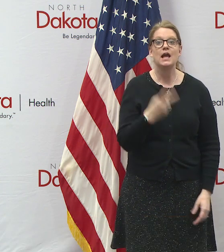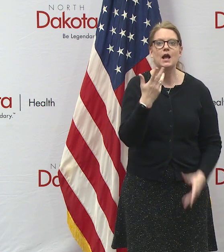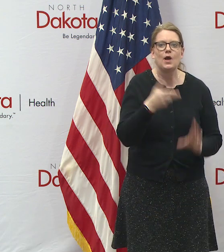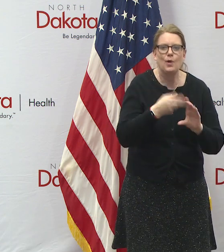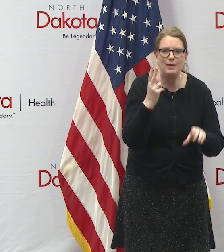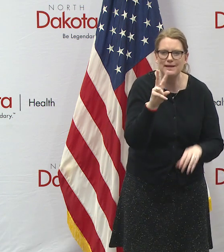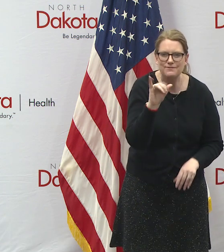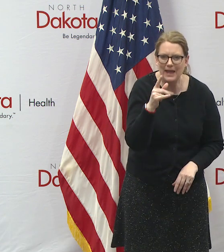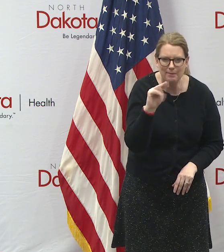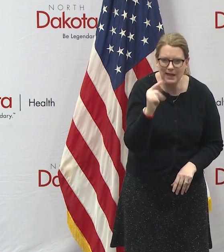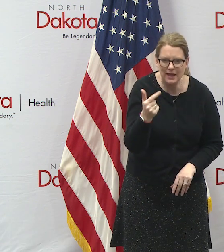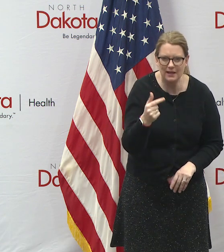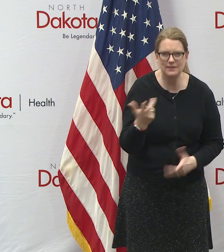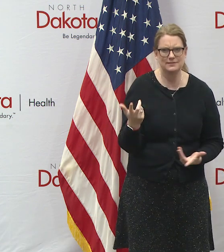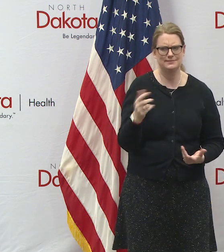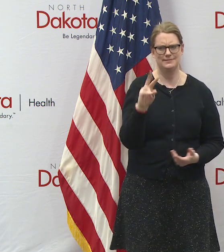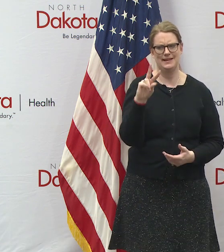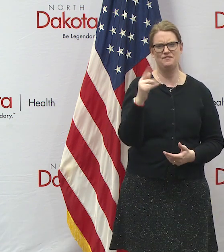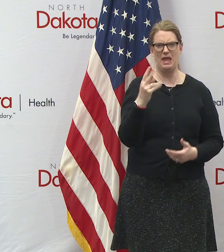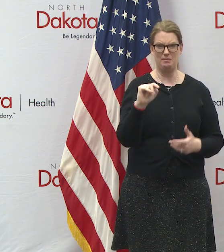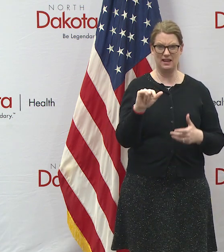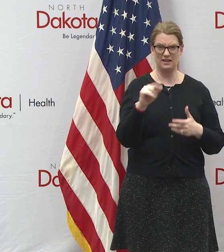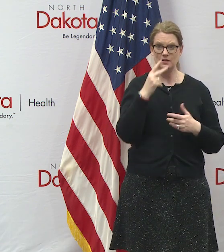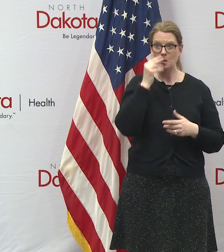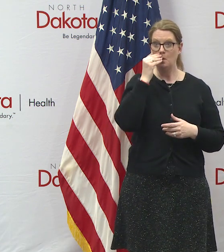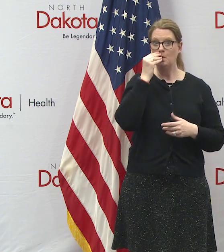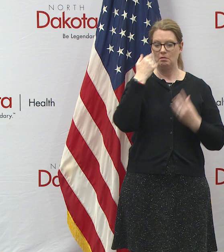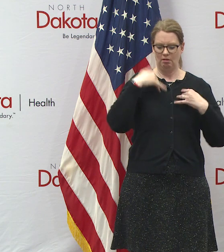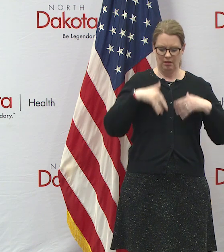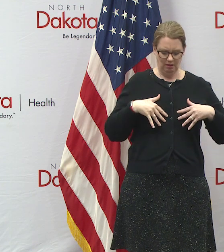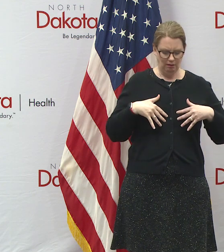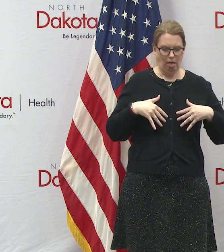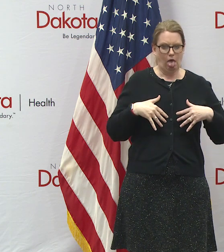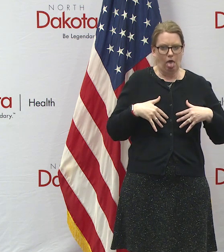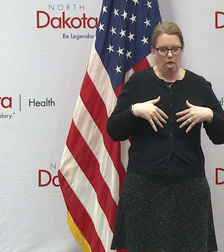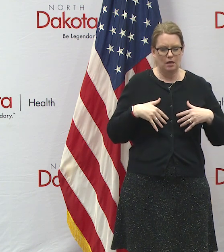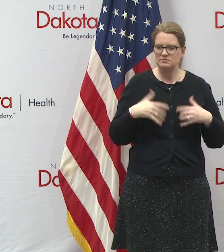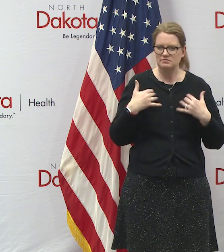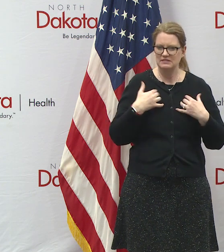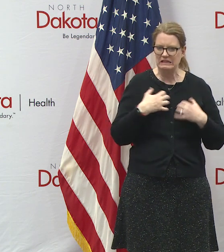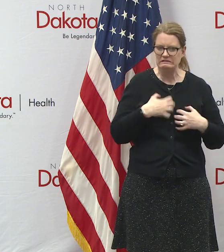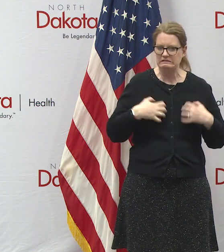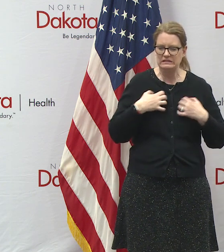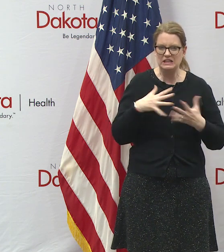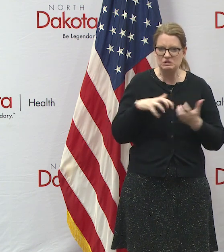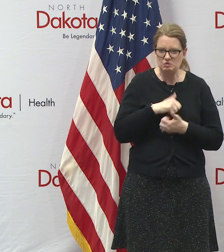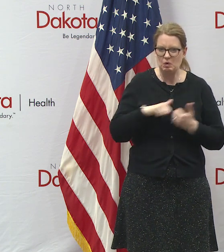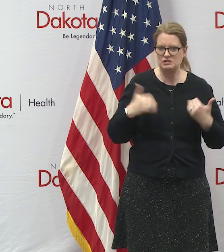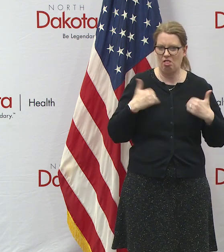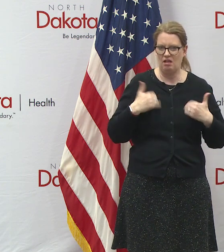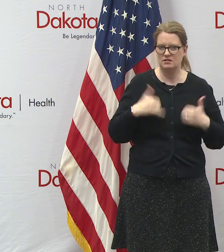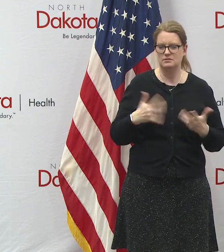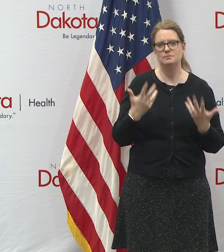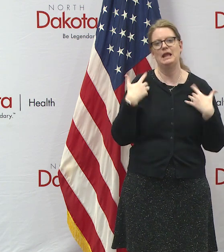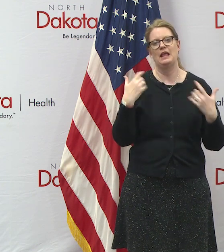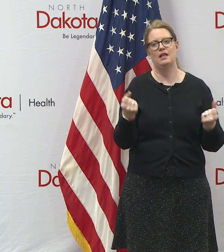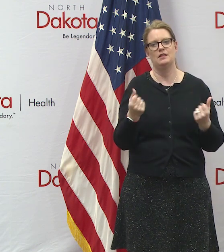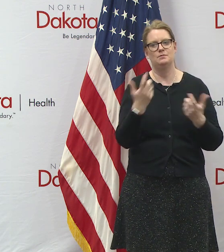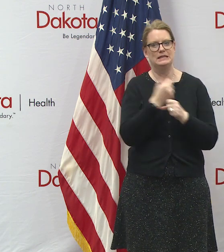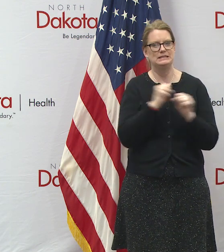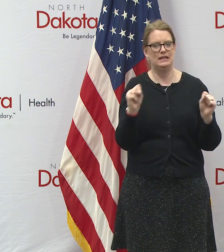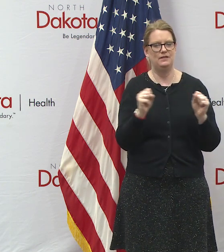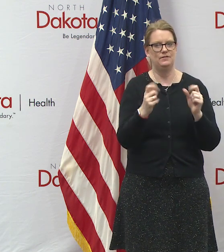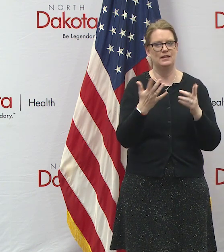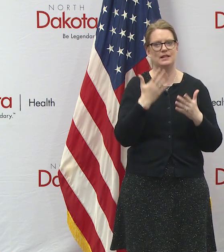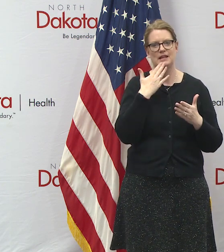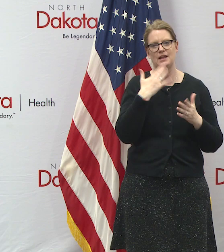vaping too because vaping puts stuff in your lungs that you don't want to have in your lungs okay uh be healthy be safe uh thanks for practicing